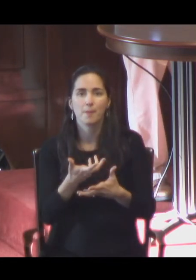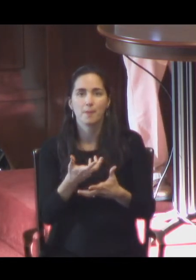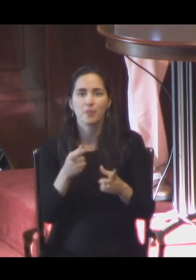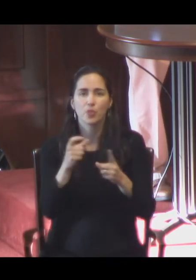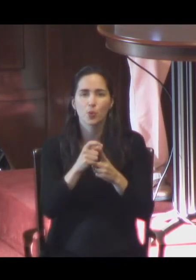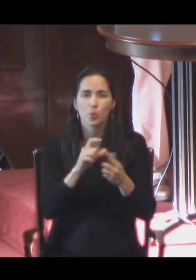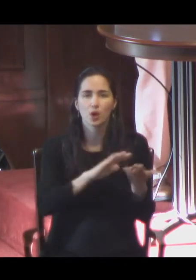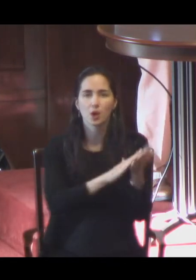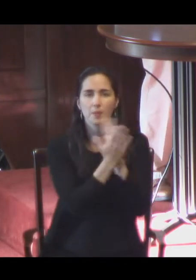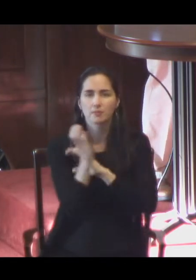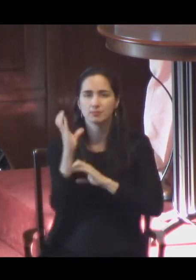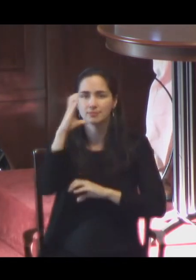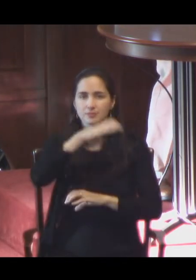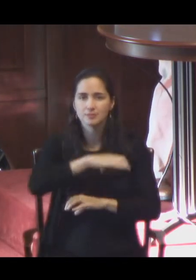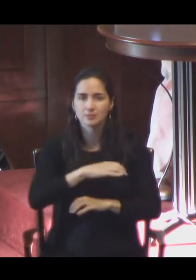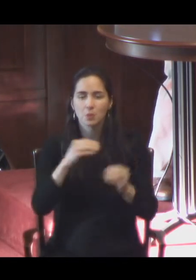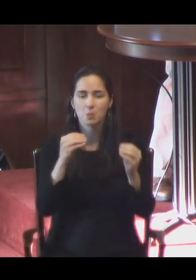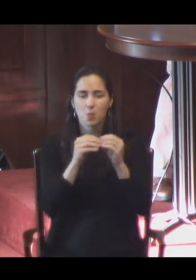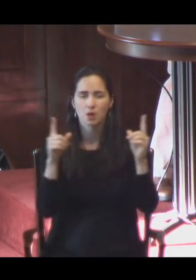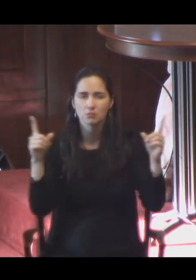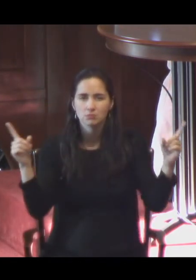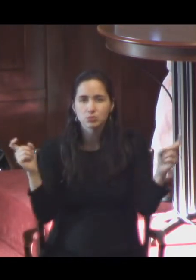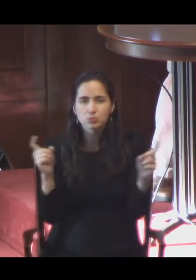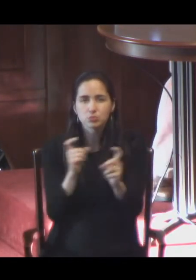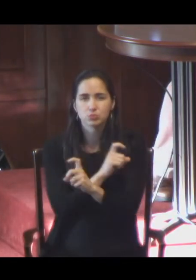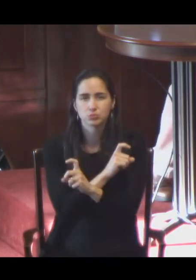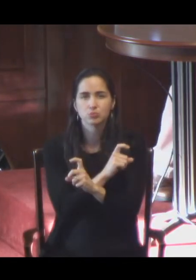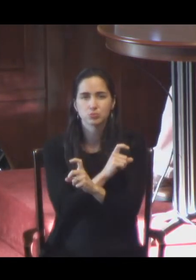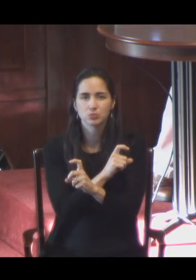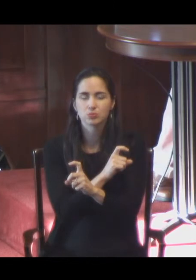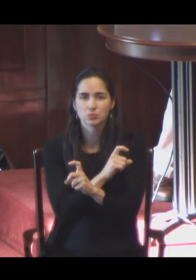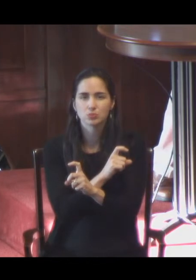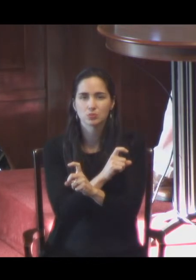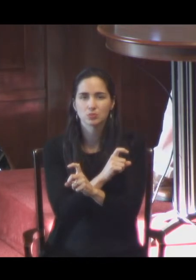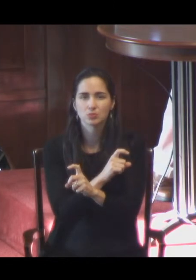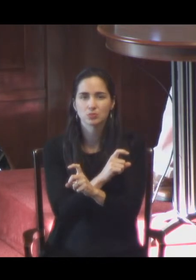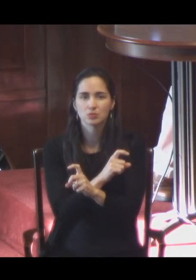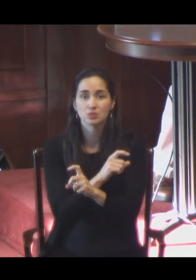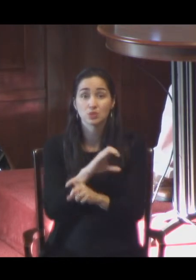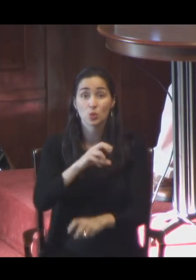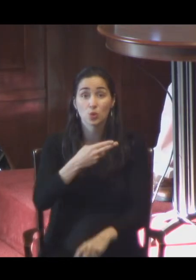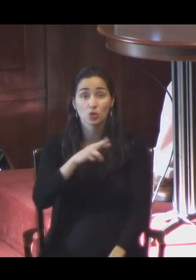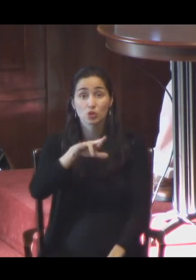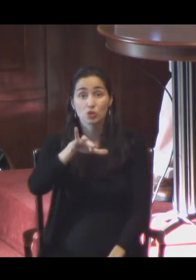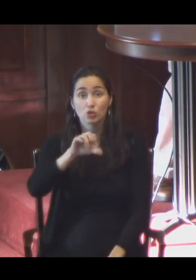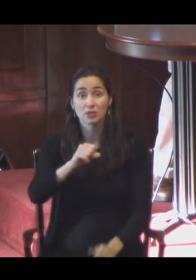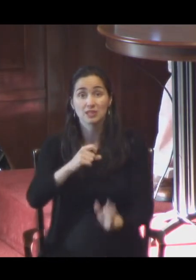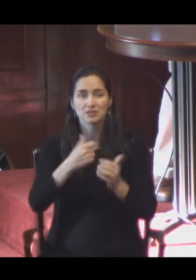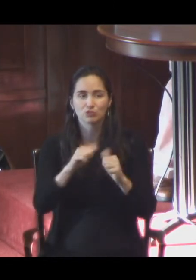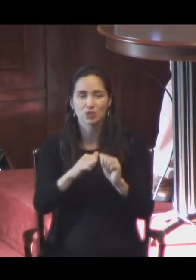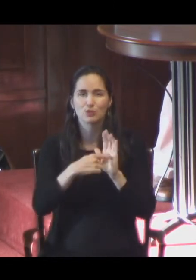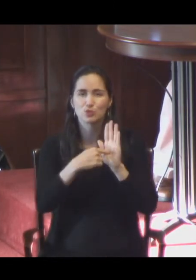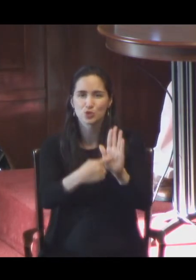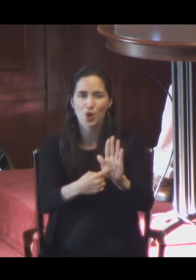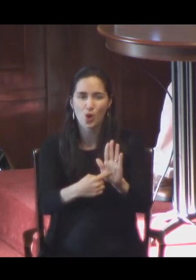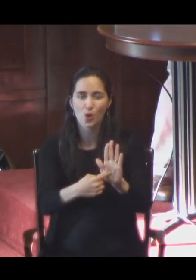He's, Chris, is trying to reveal to us something that doesn't resolve. So it's not a